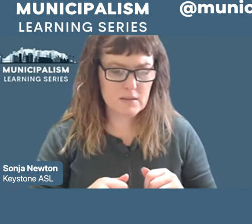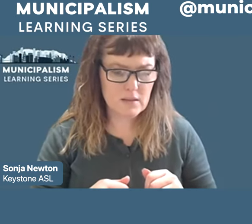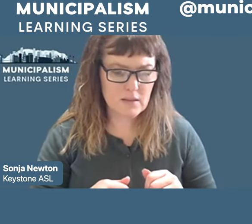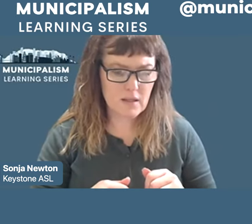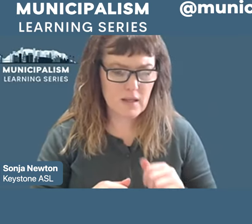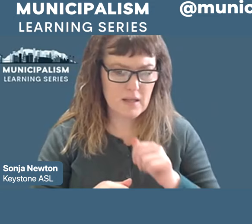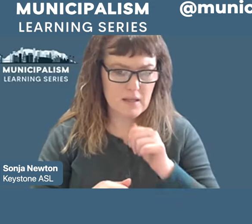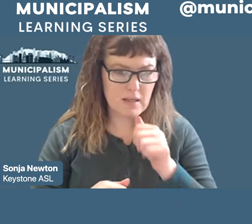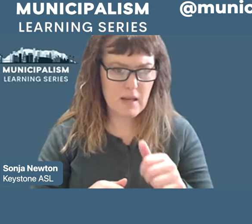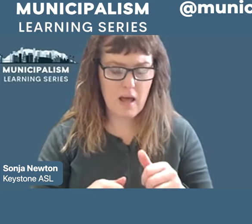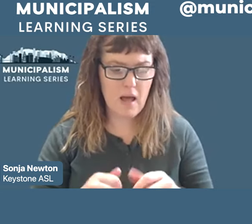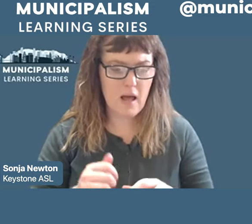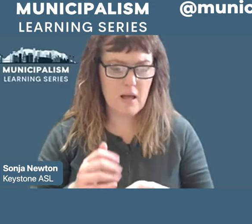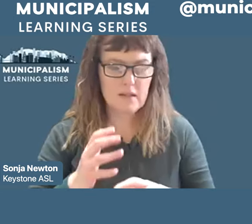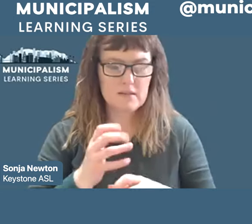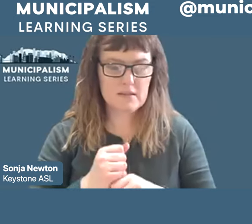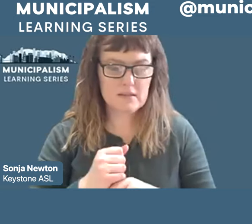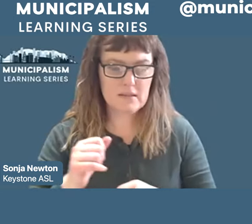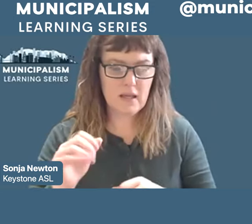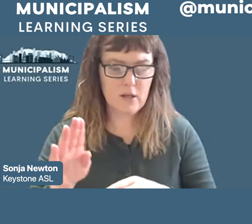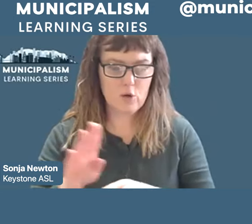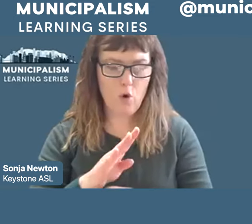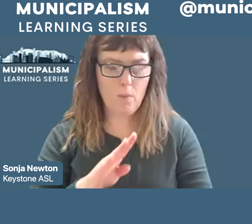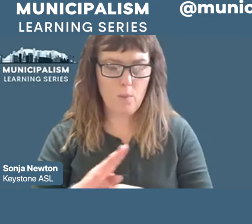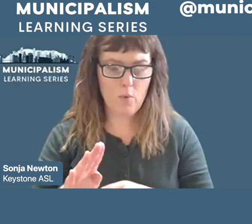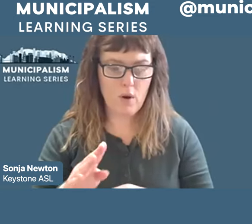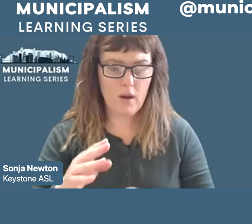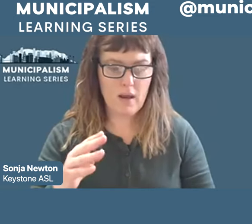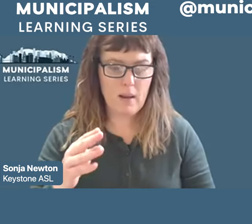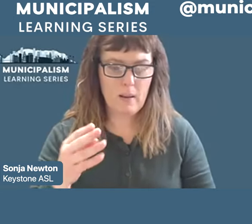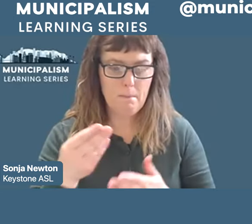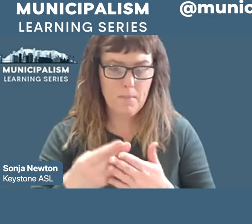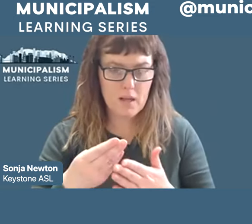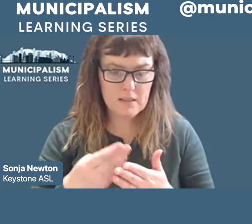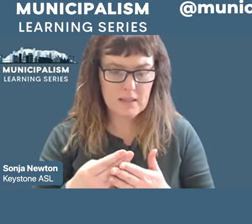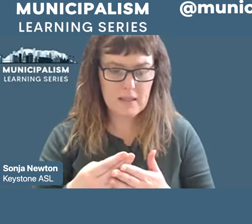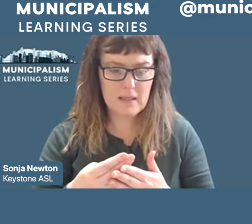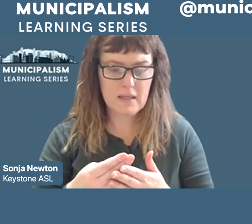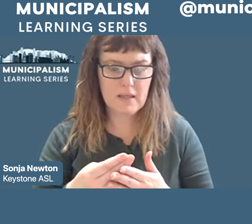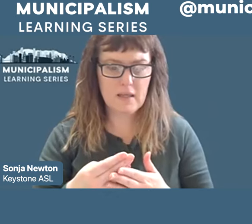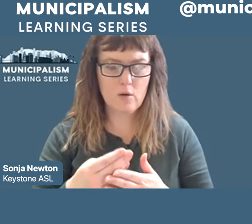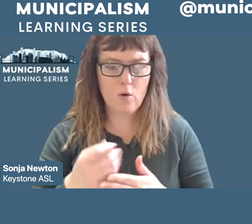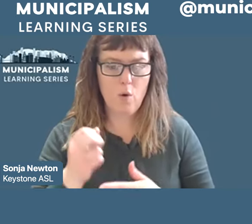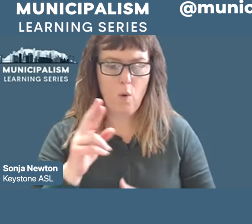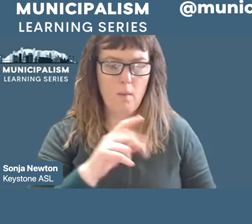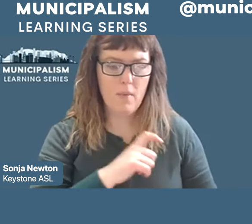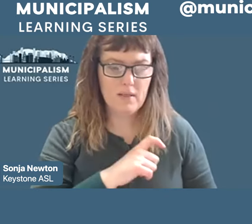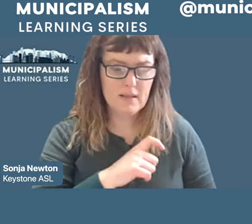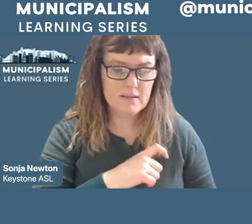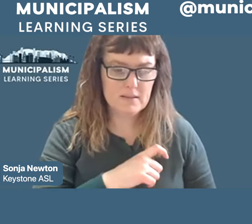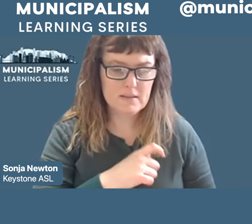or police association money for their campaigns and that was key as I said before because